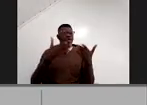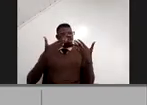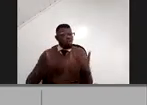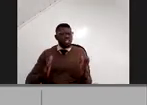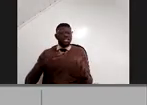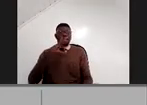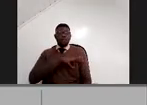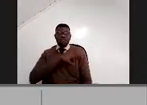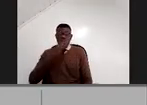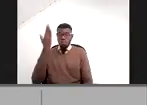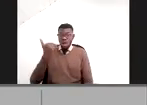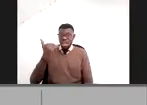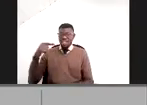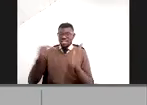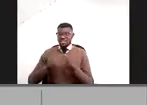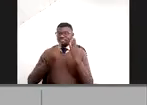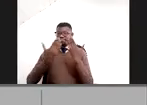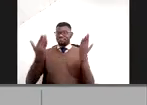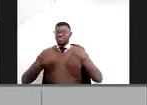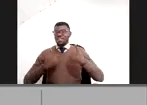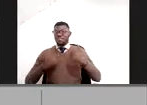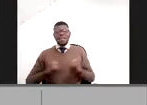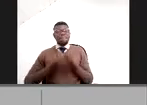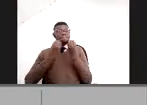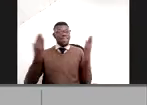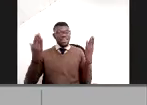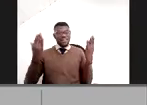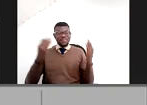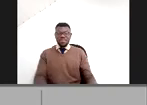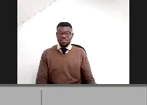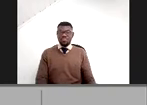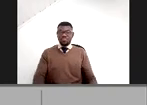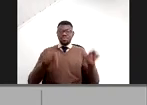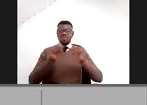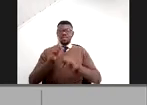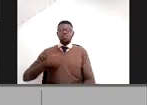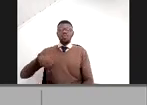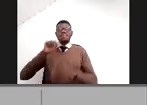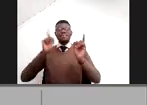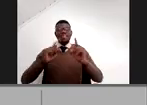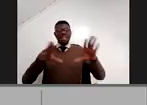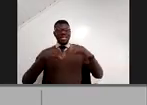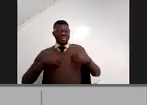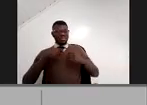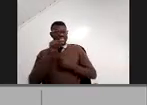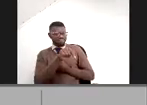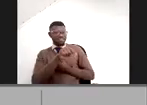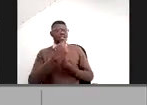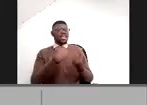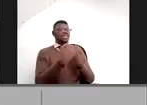technological products. And then please, we have to accept this is non-negotiable anymore.